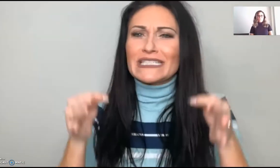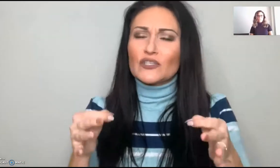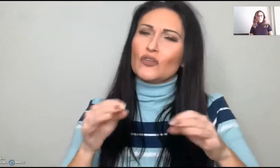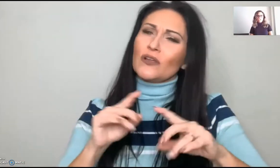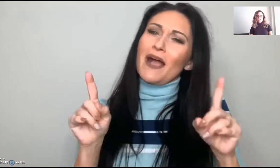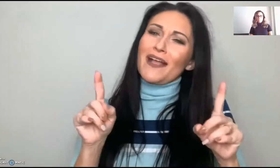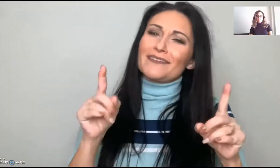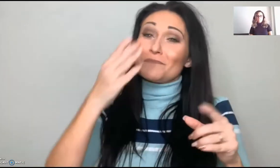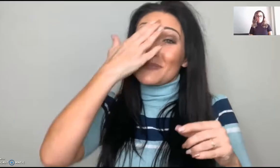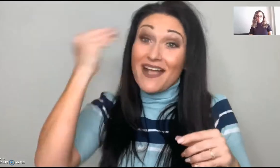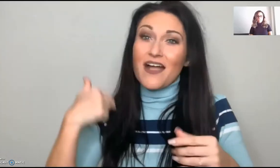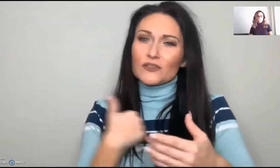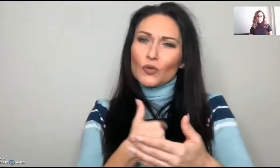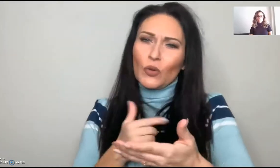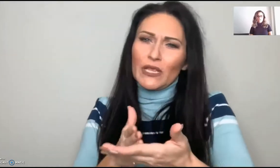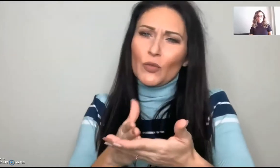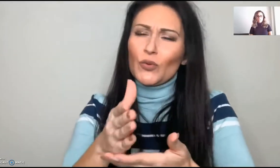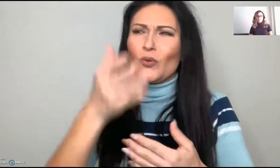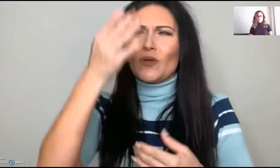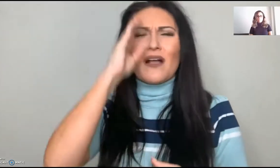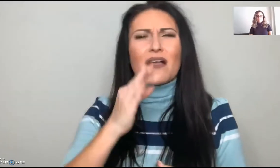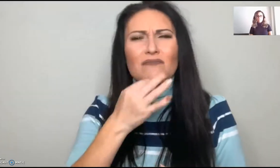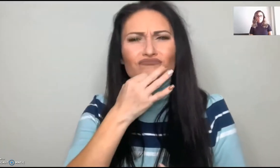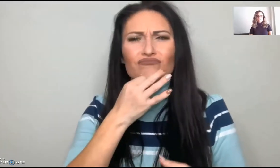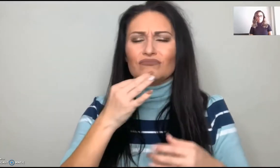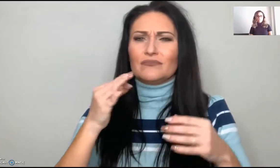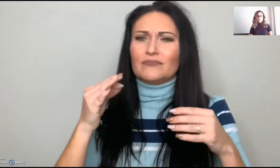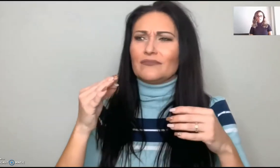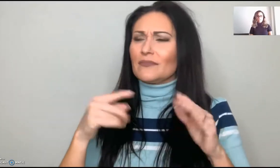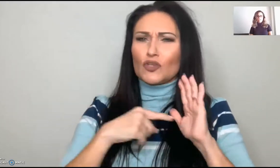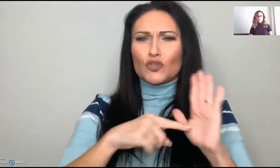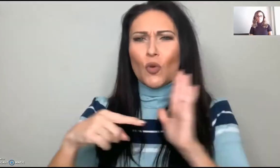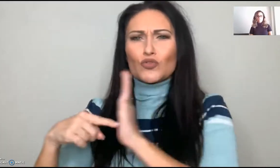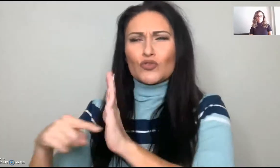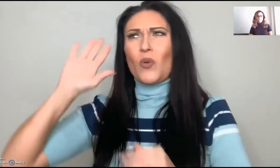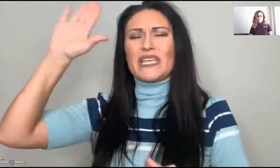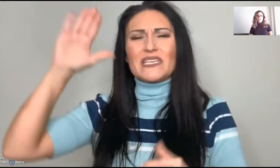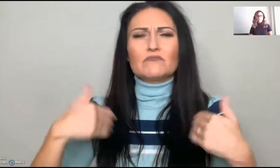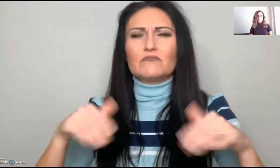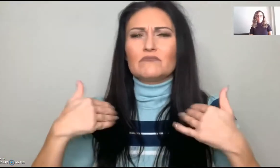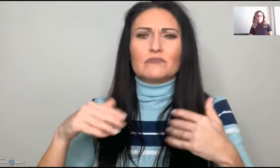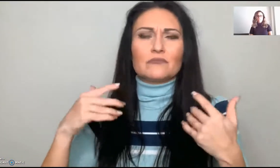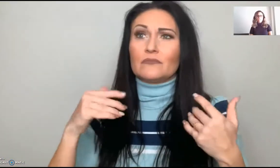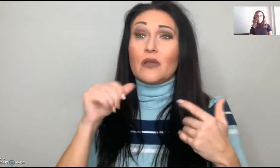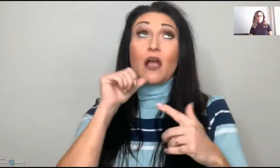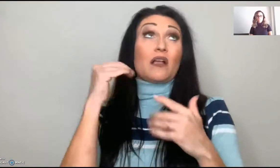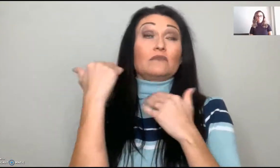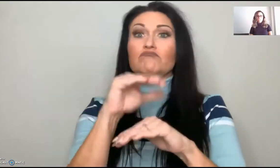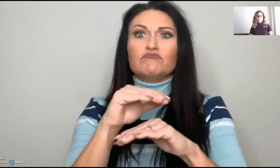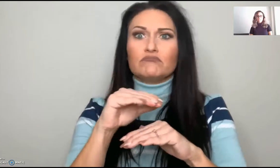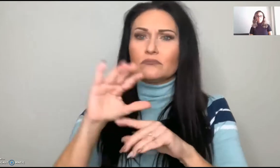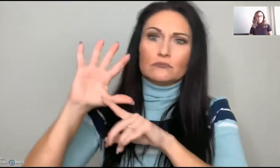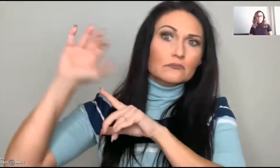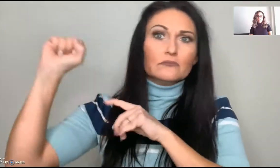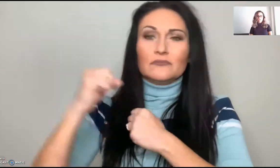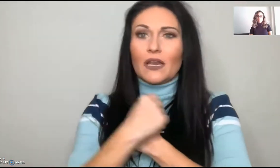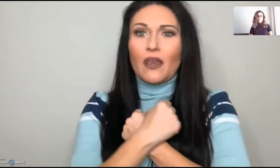wish I made different decisions. But because I went through that, God was definitely just the expert and showed me